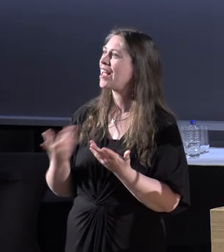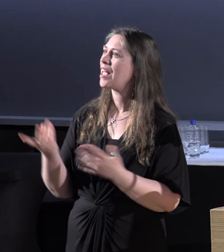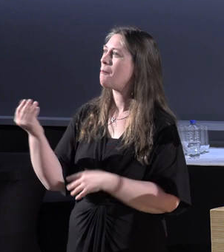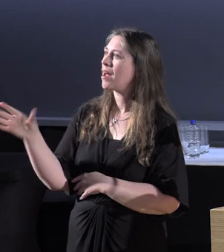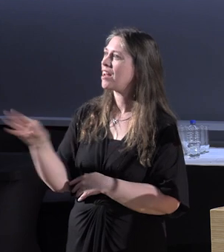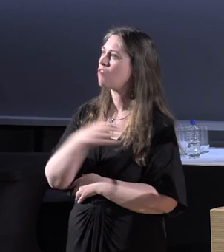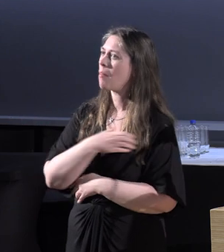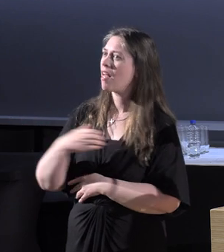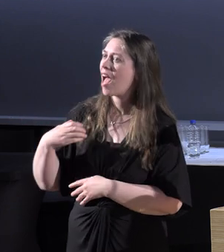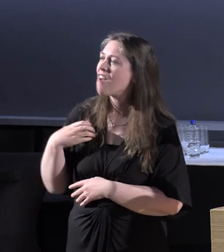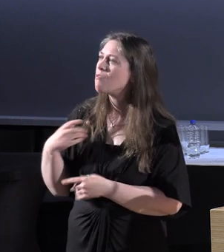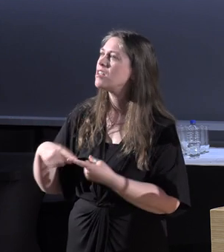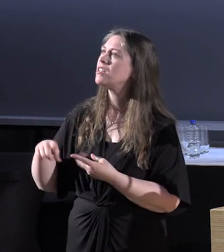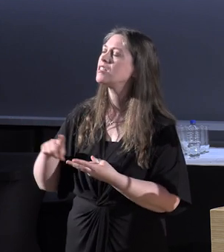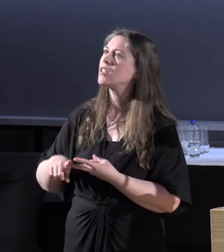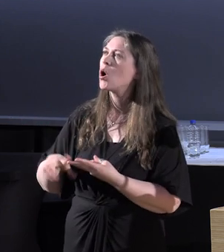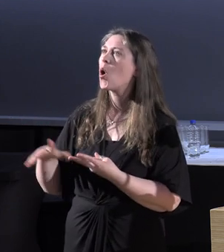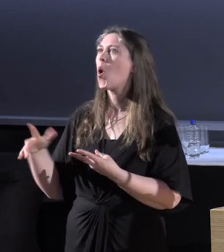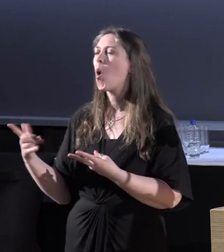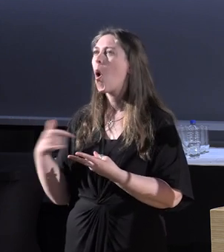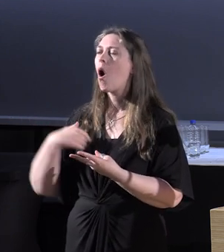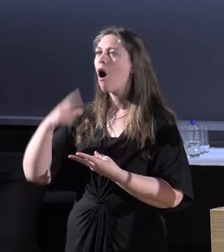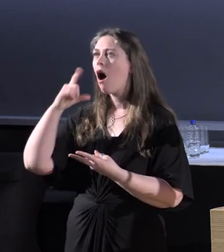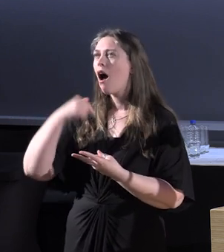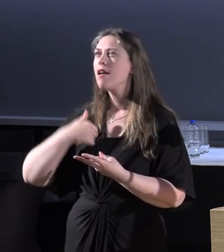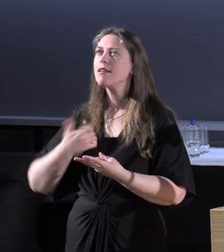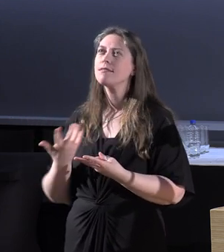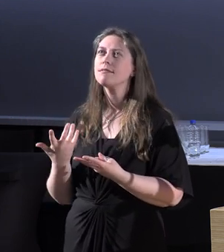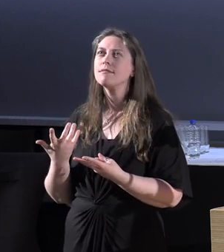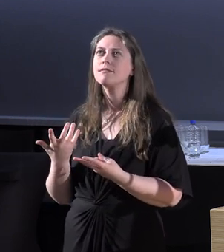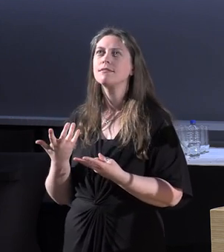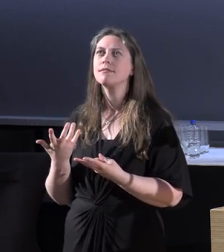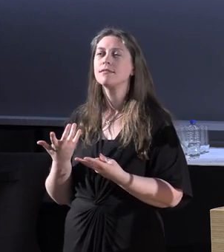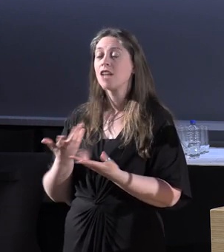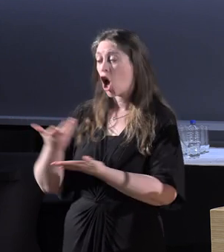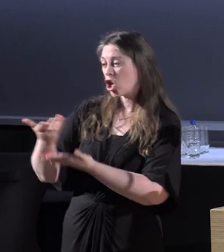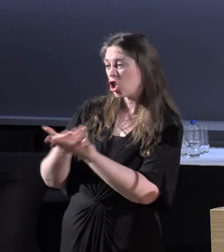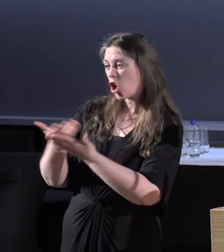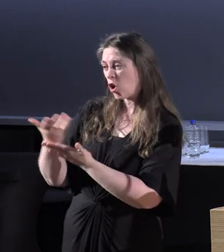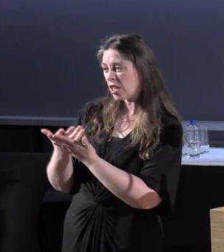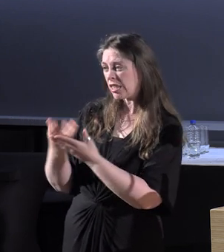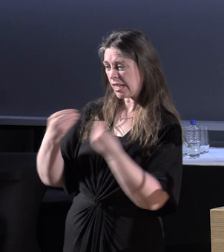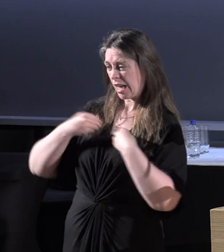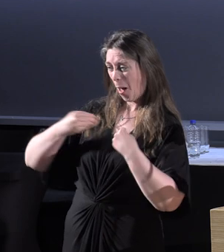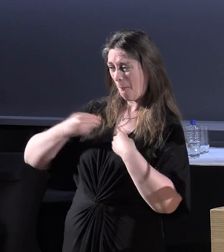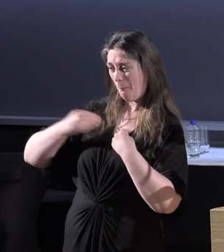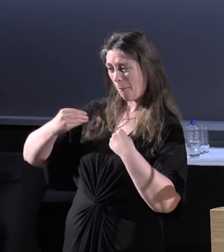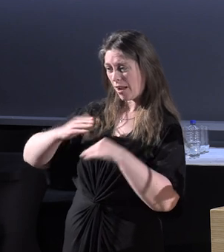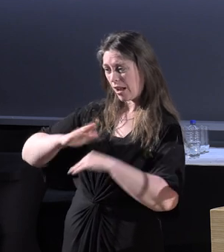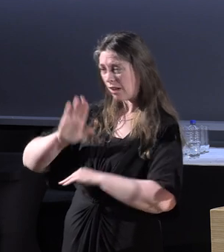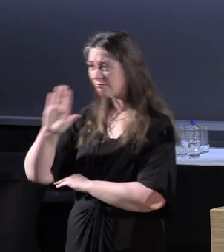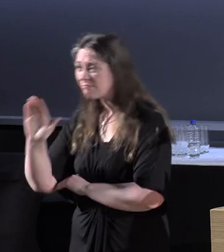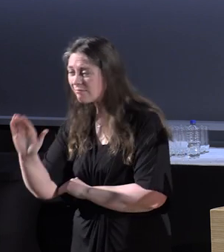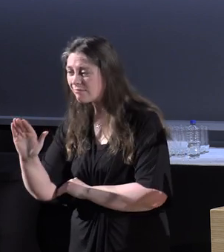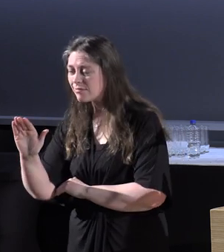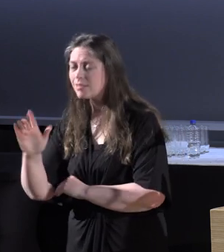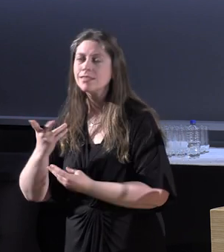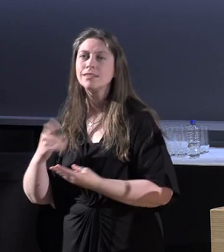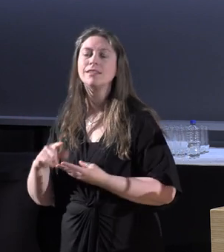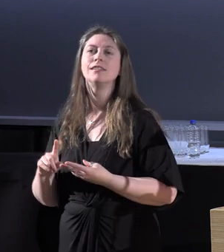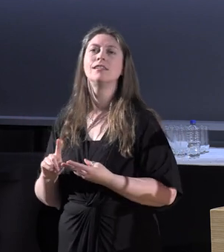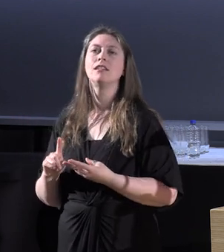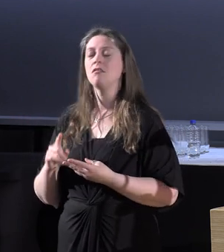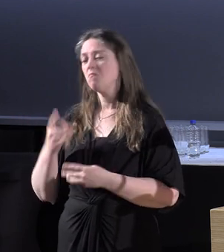from the government or I can get a consultancy firm and look at